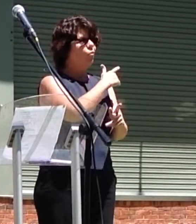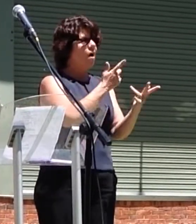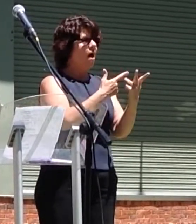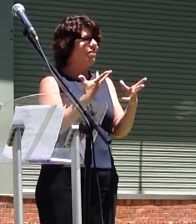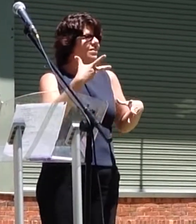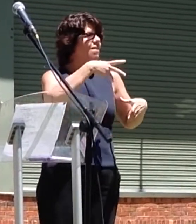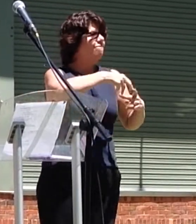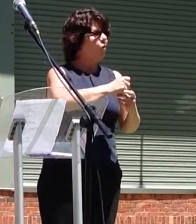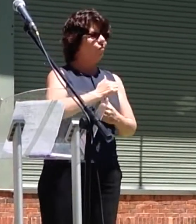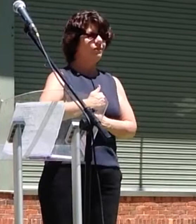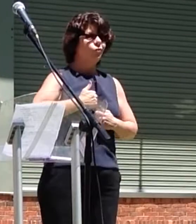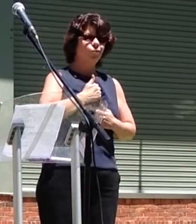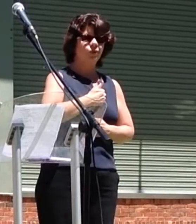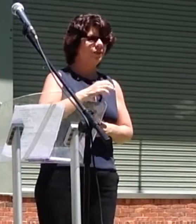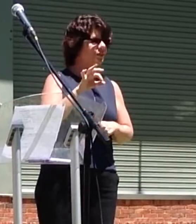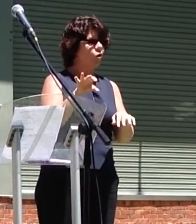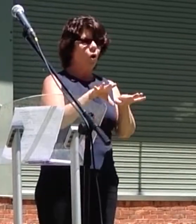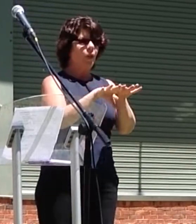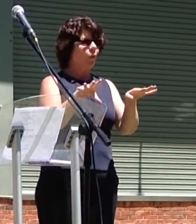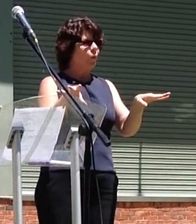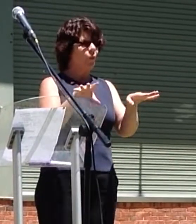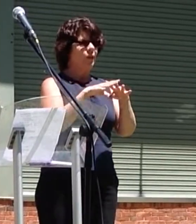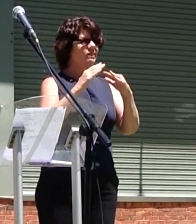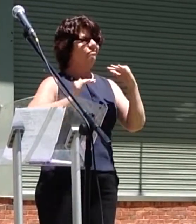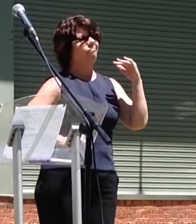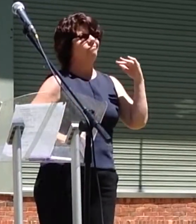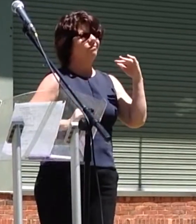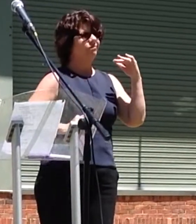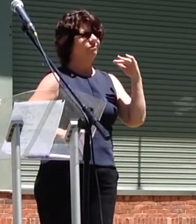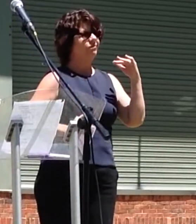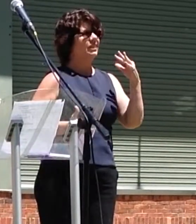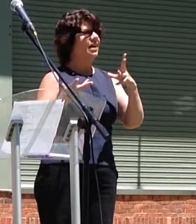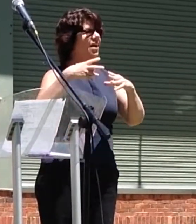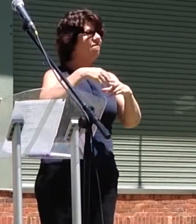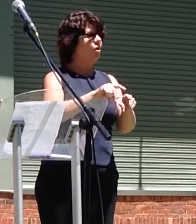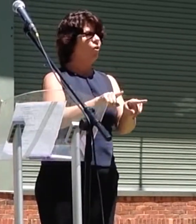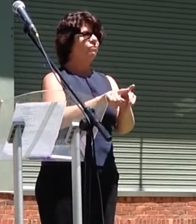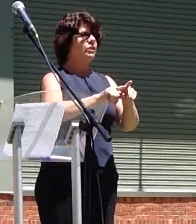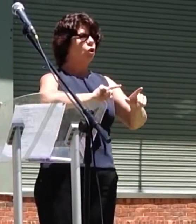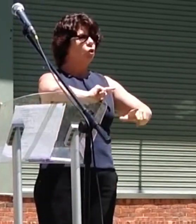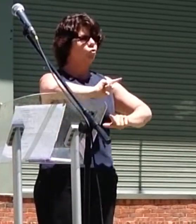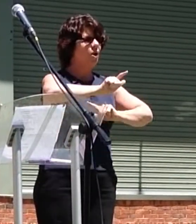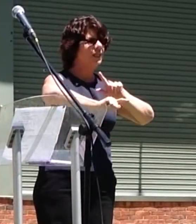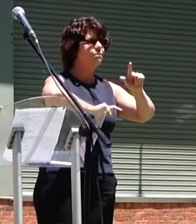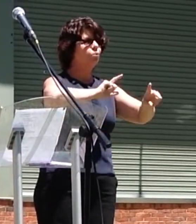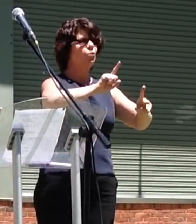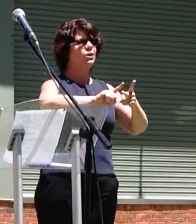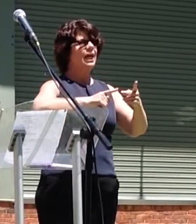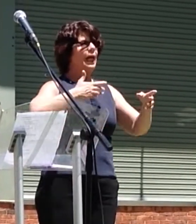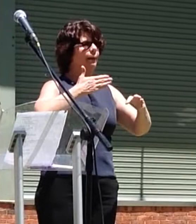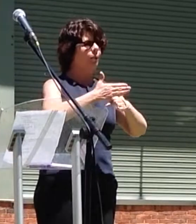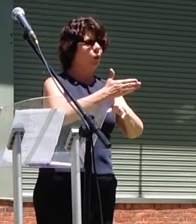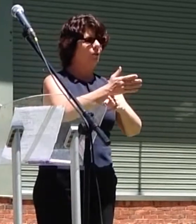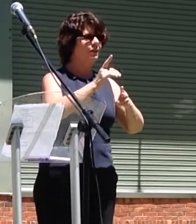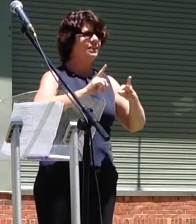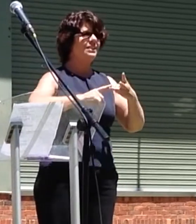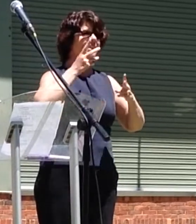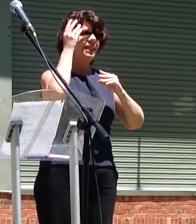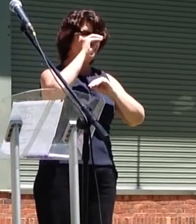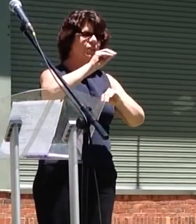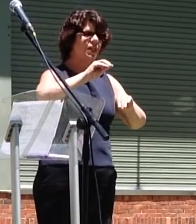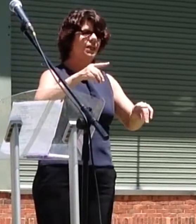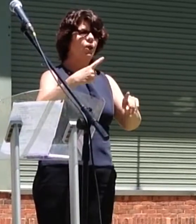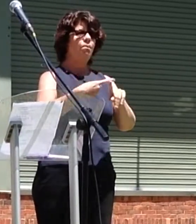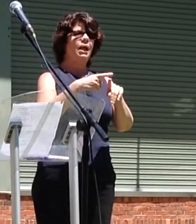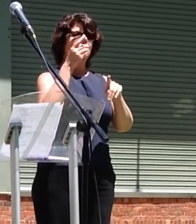an equal basis with others, which includes areas of transportation, employment and education, as well as social